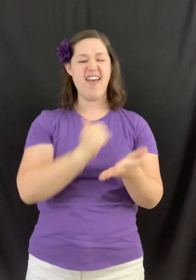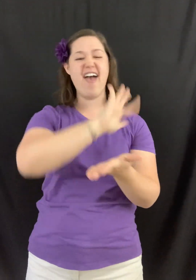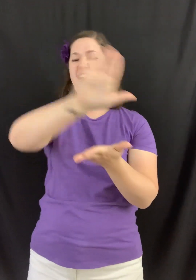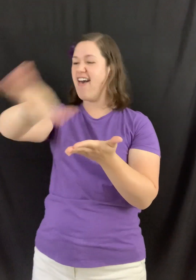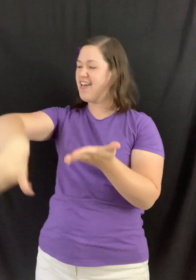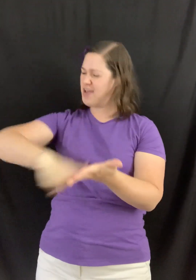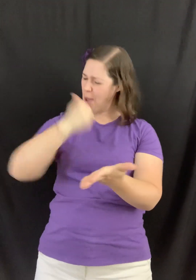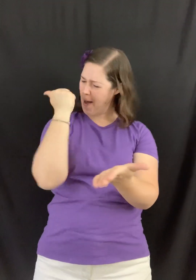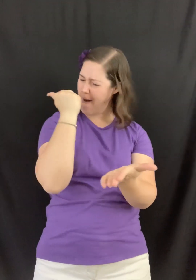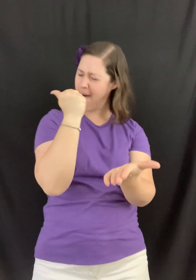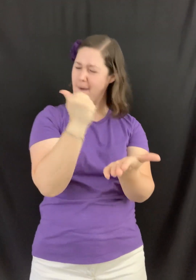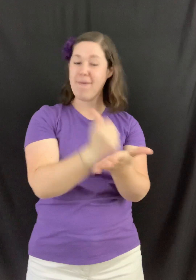and forever